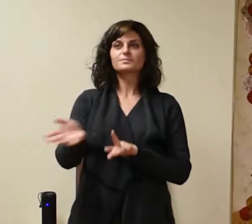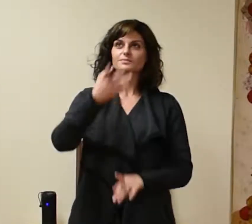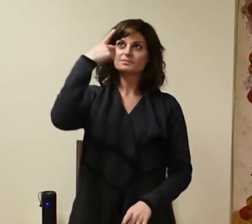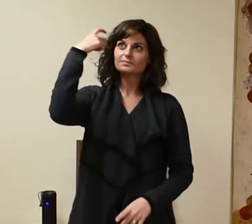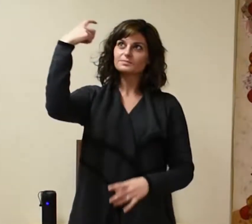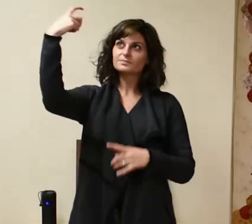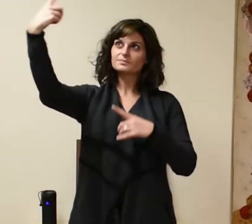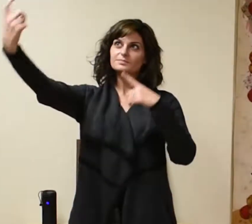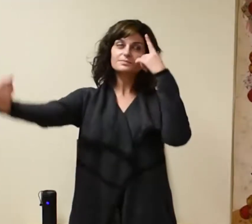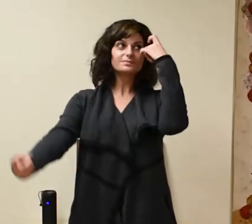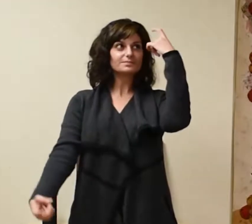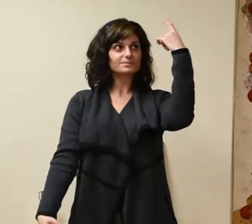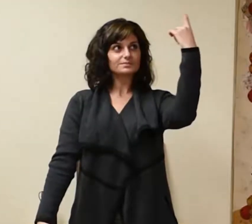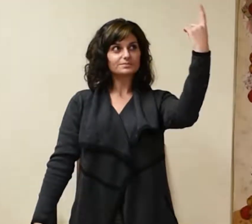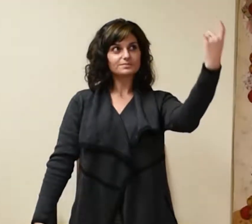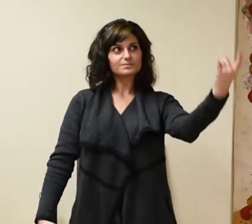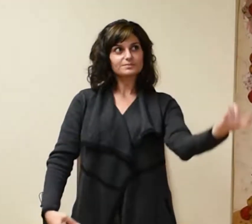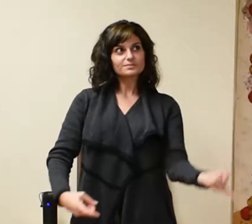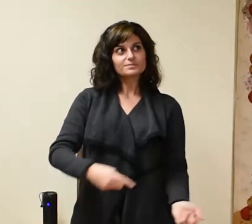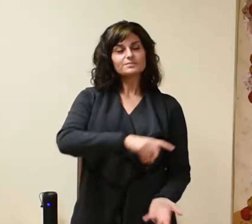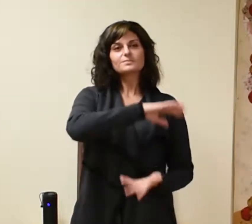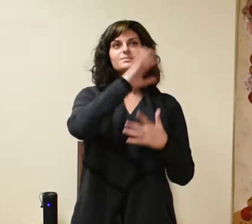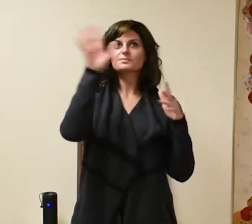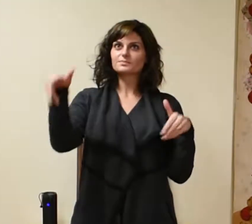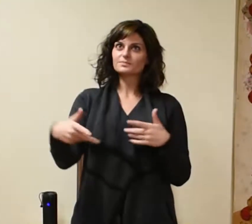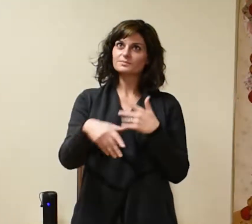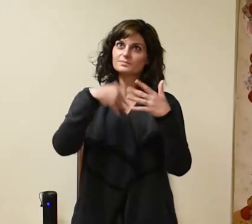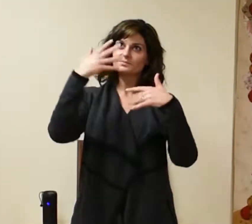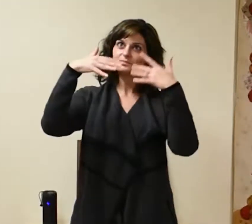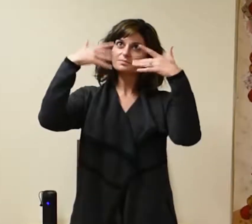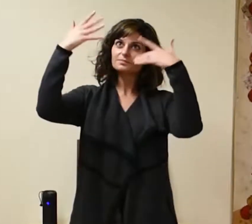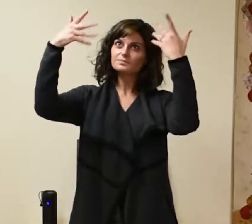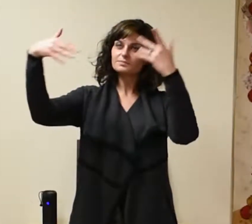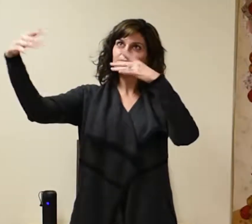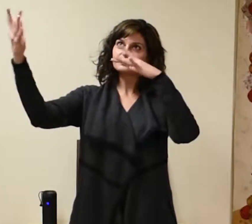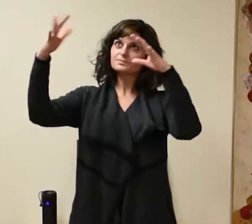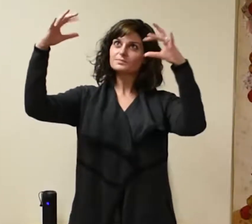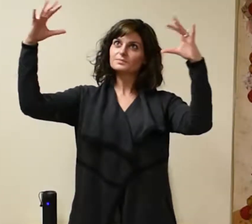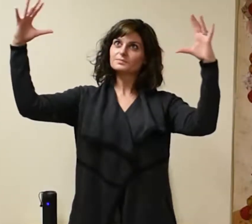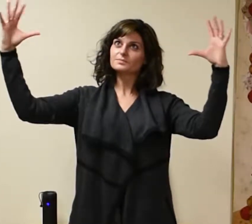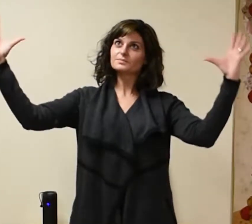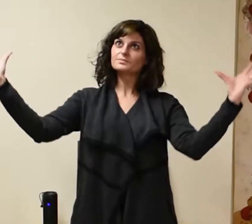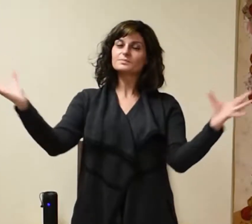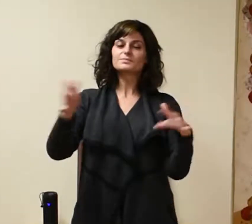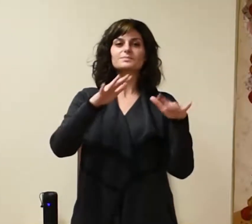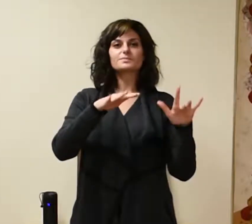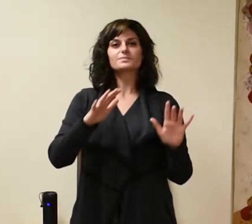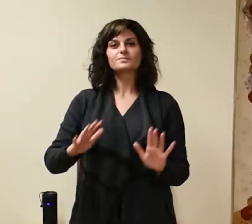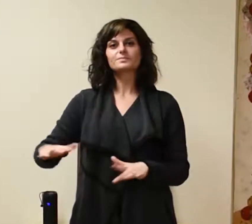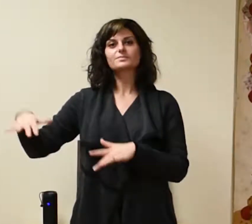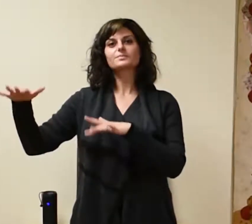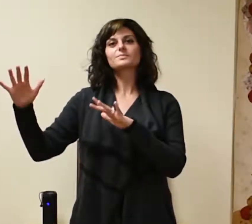we have spun, spill over